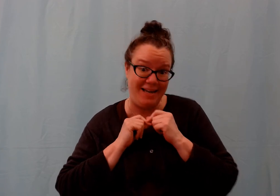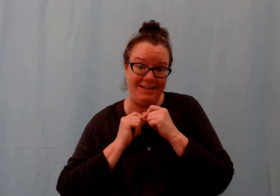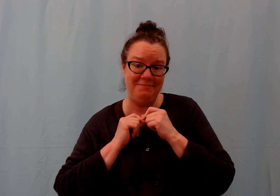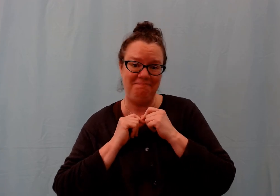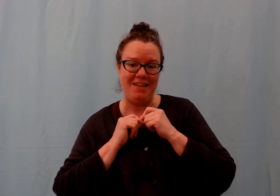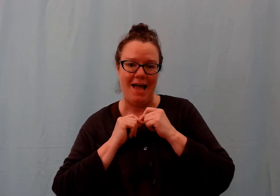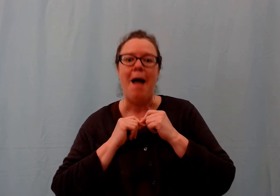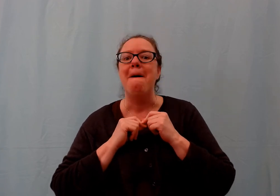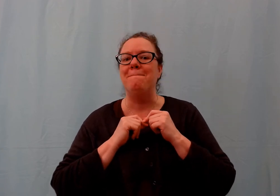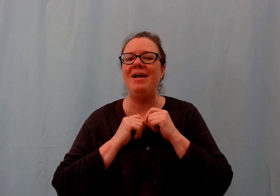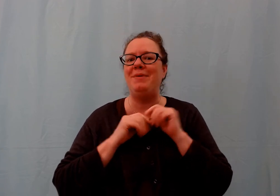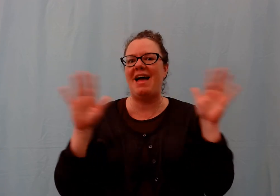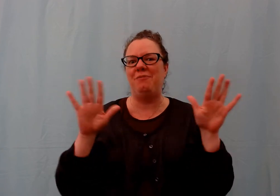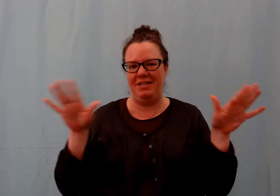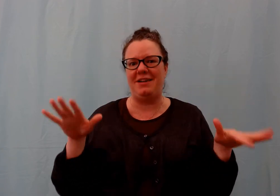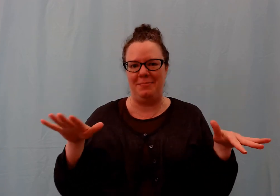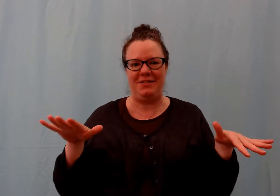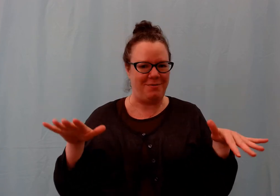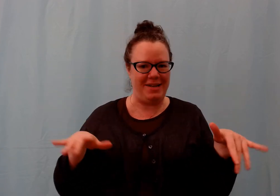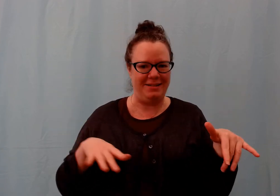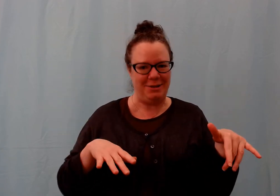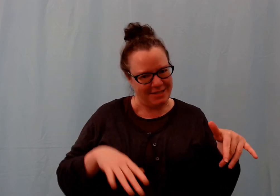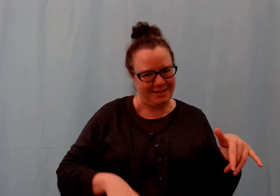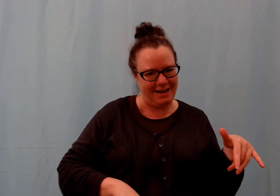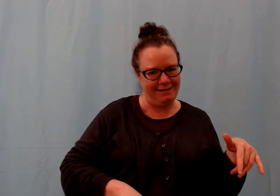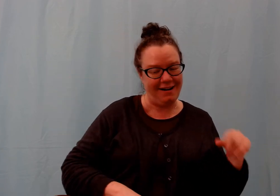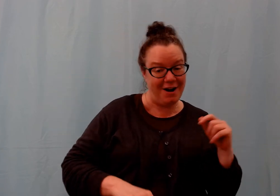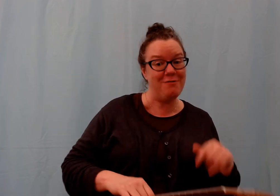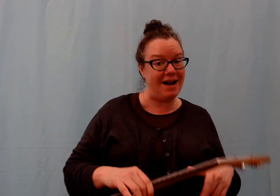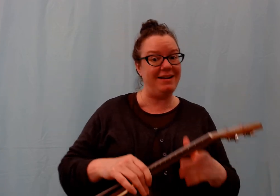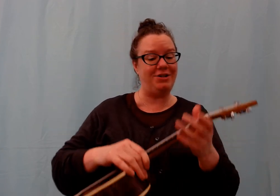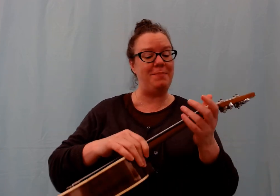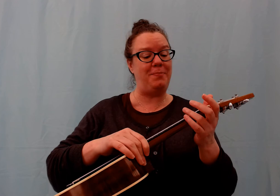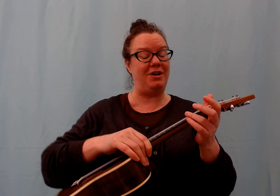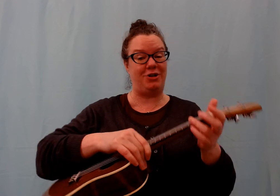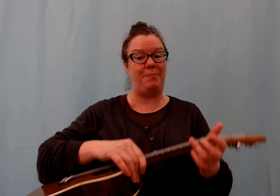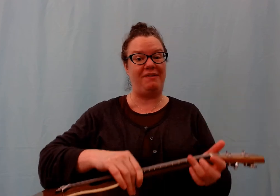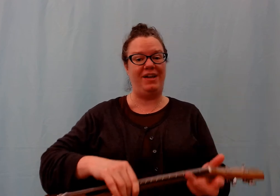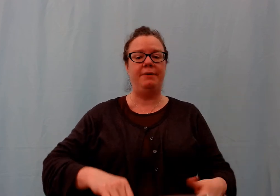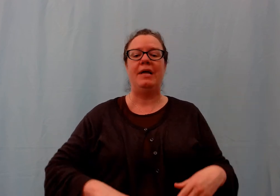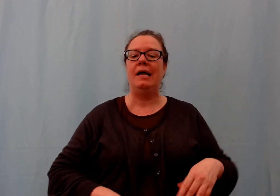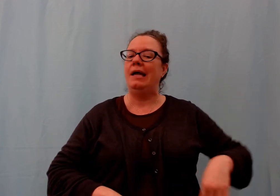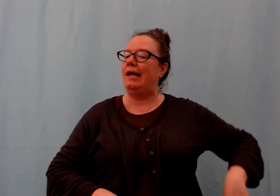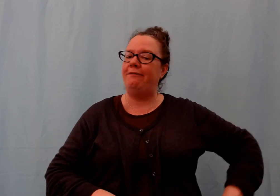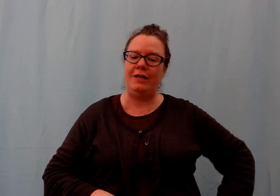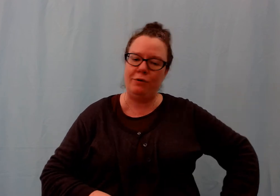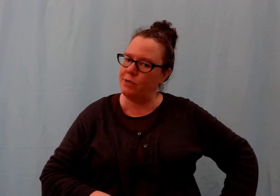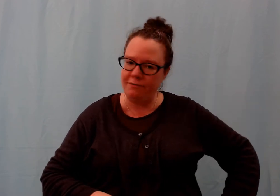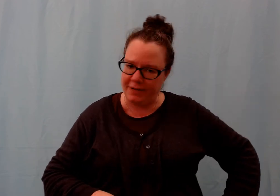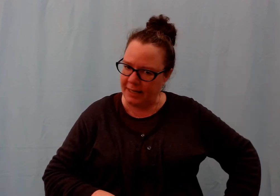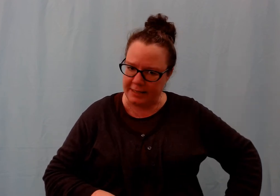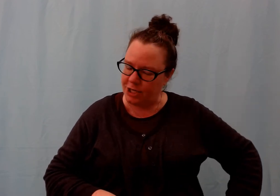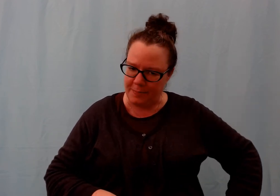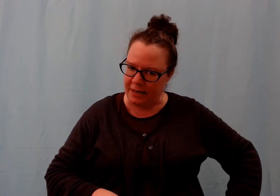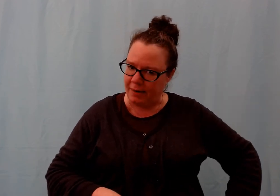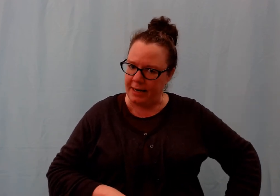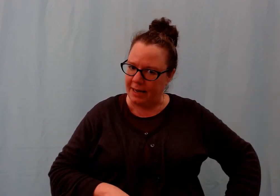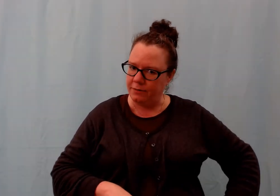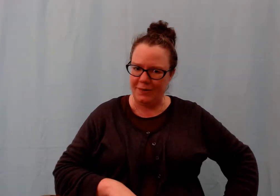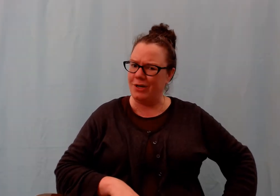maybe that would stop us from being so dizzy. Are you ready to jump on your jumping feet? If you don't feel like jumping right now, or